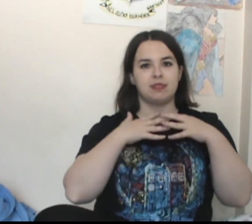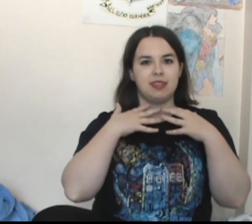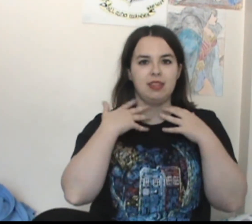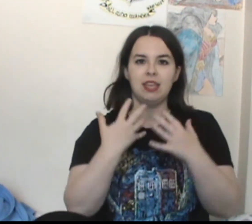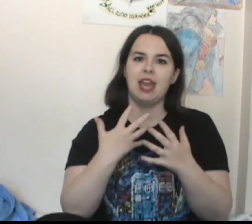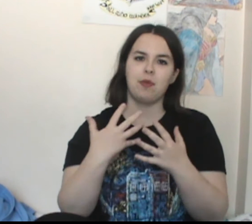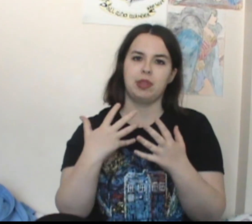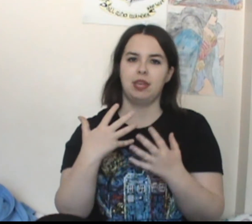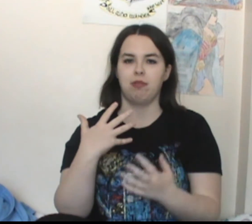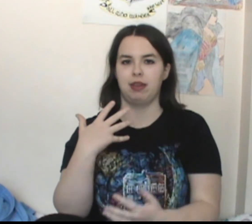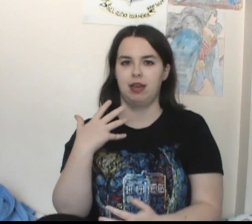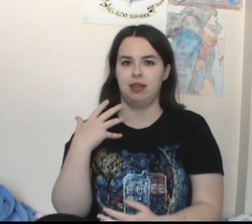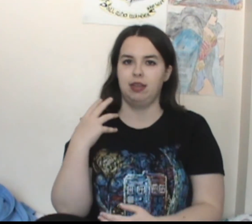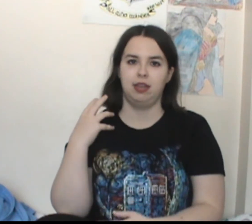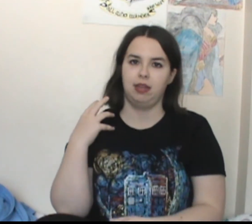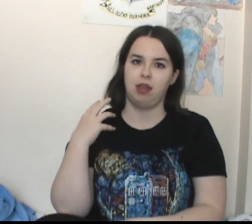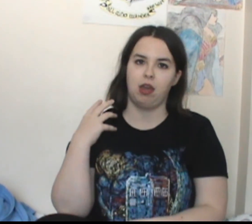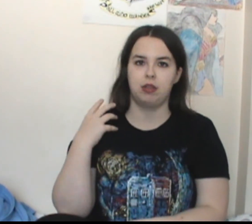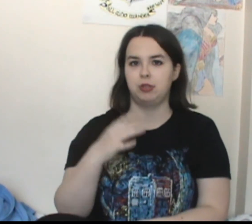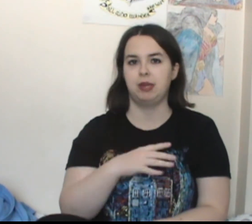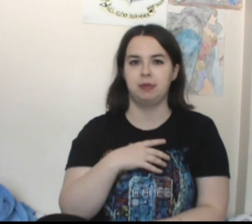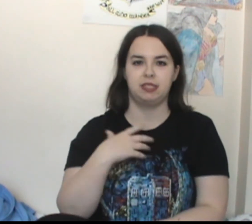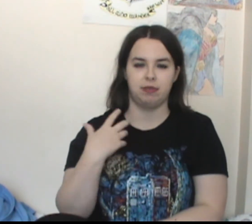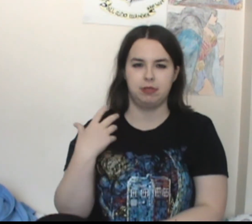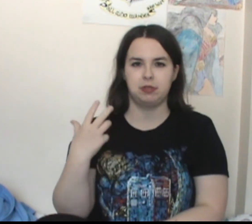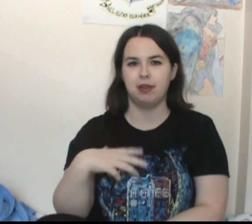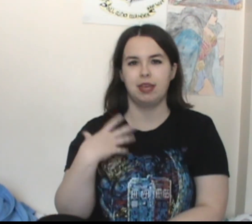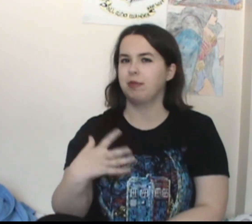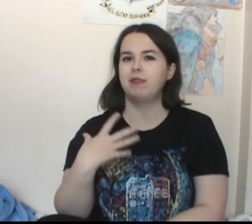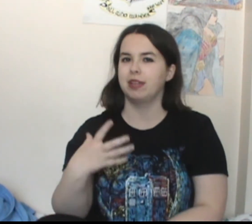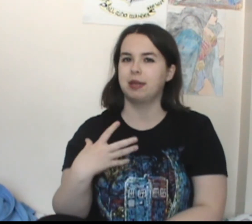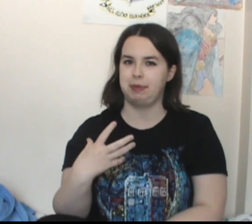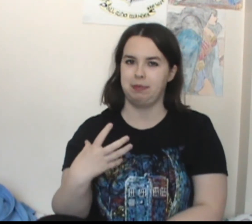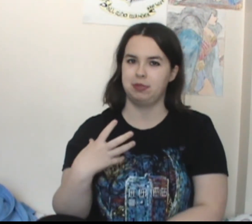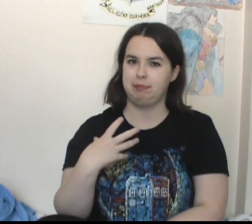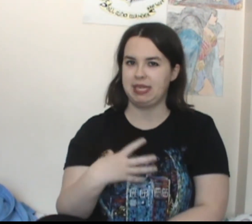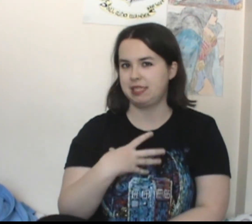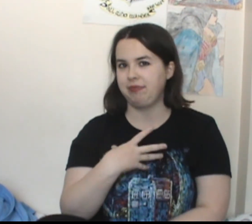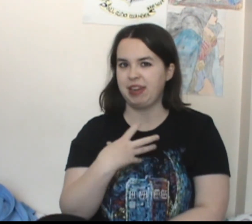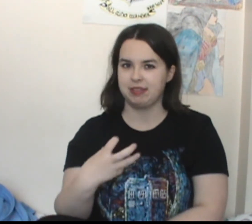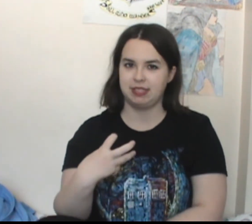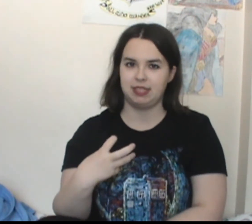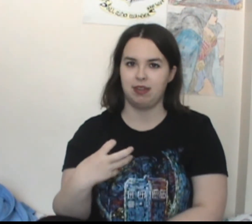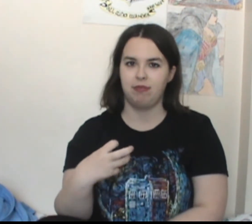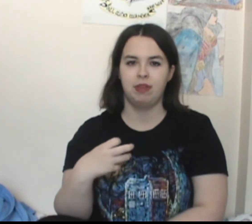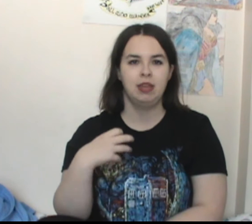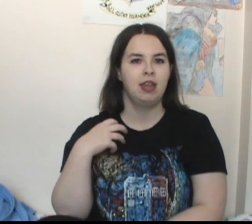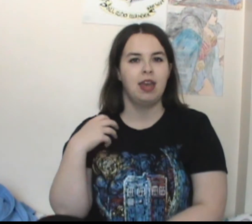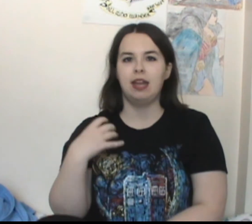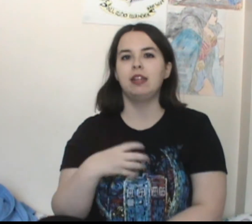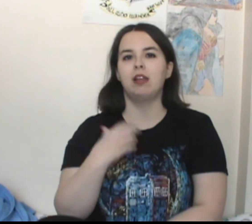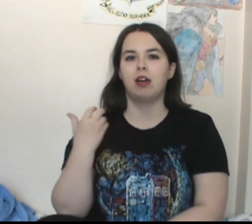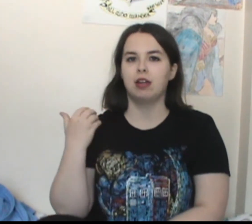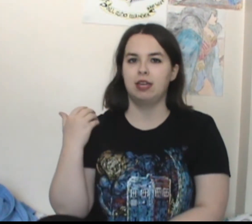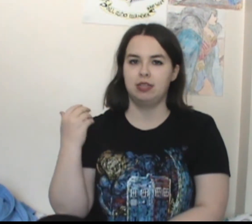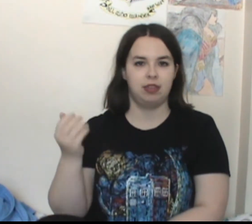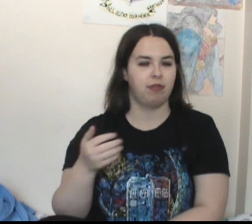With everything going on on the ship and stuff was sort of like revealing people's biggest fears and stuff. And Alara and different